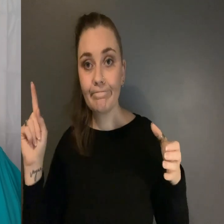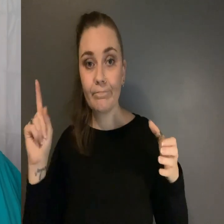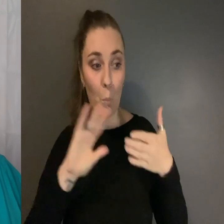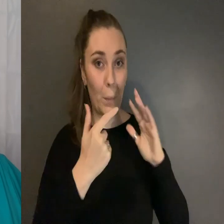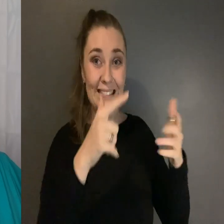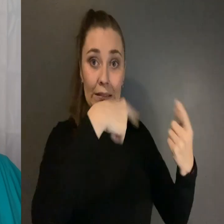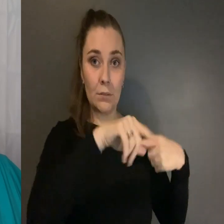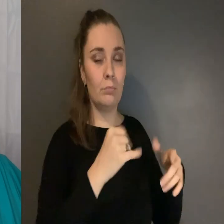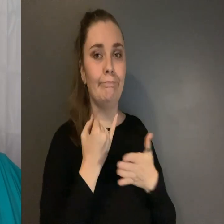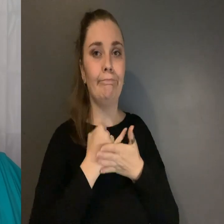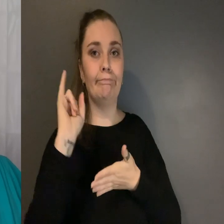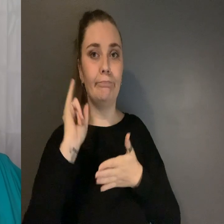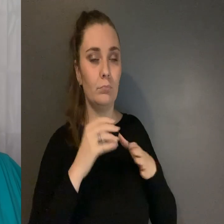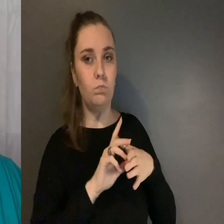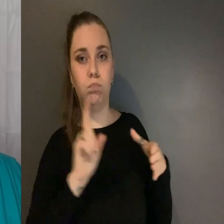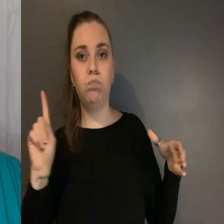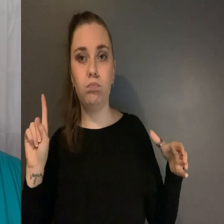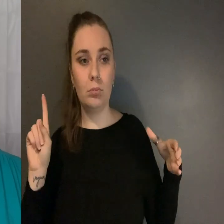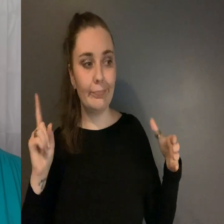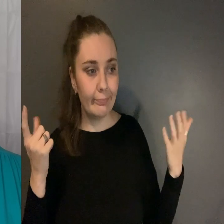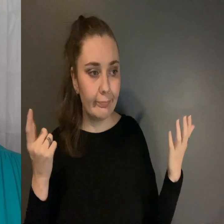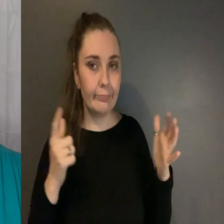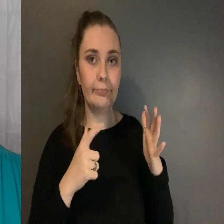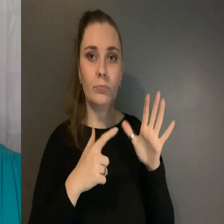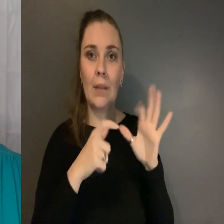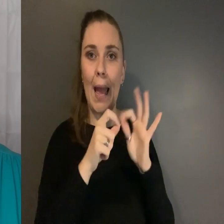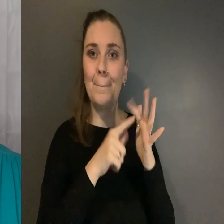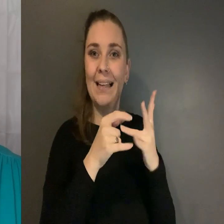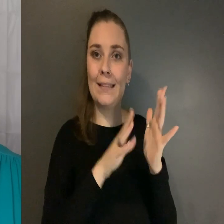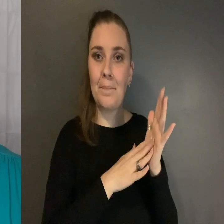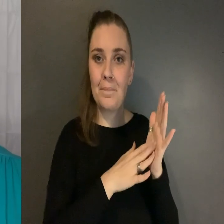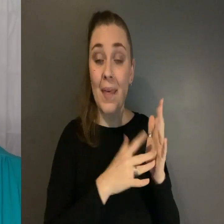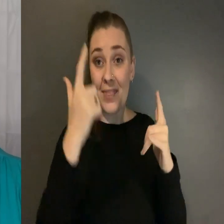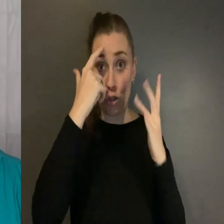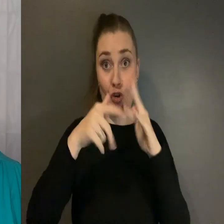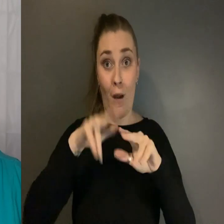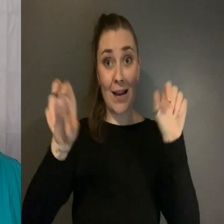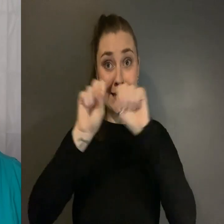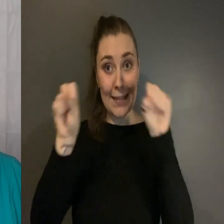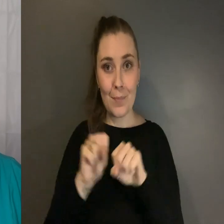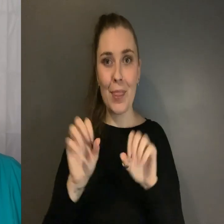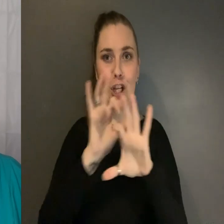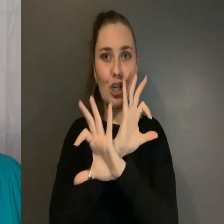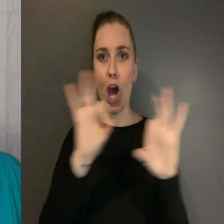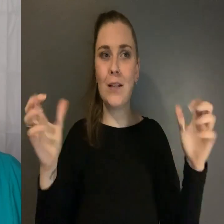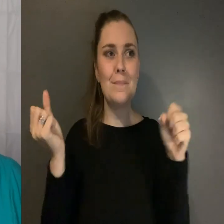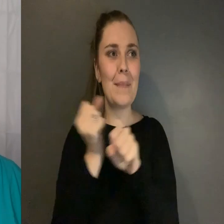that refuse to address their own ableism The idea of a system that doesn't make many concrete